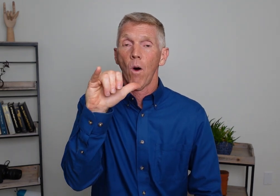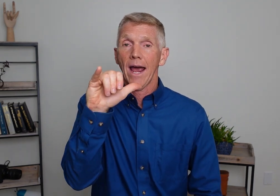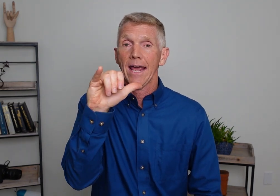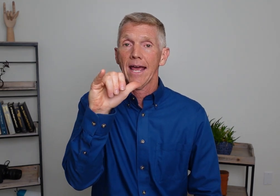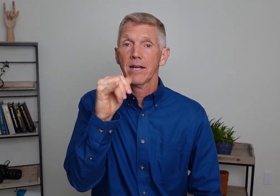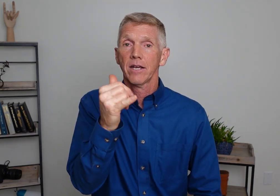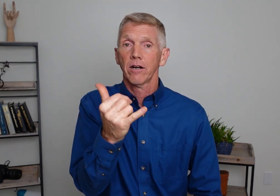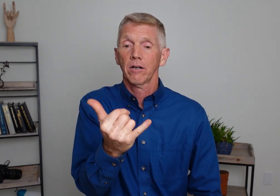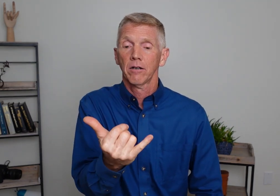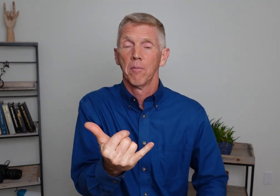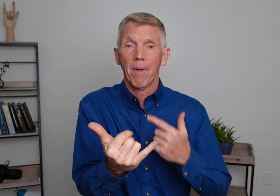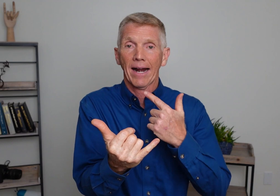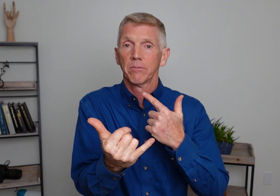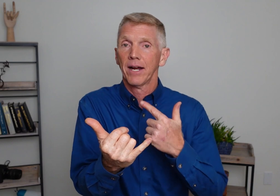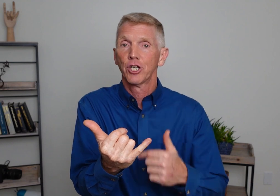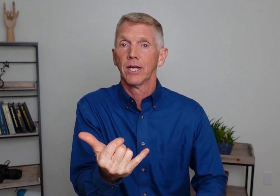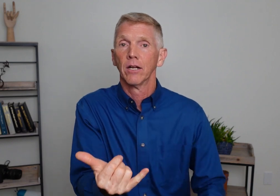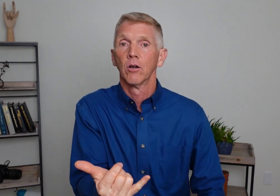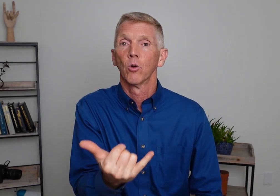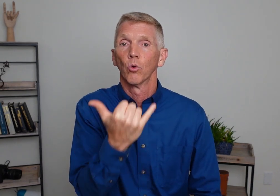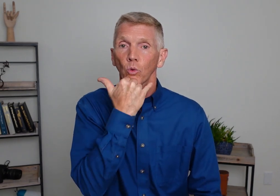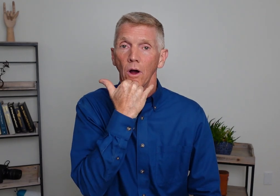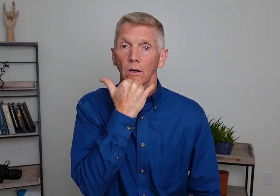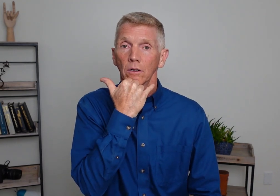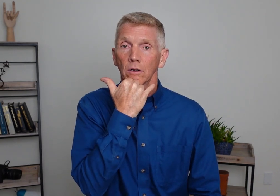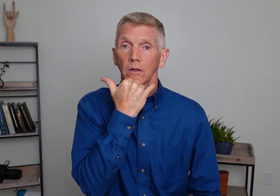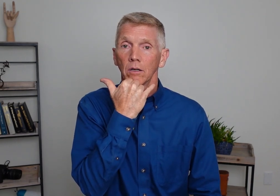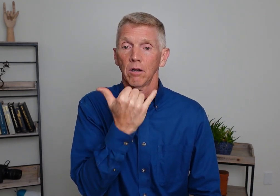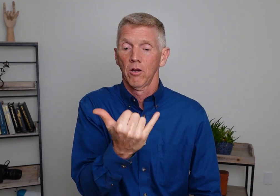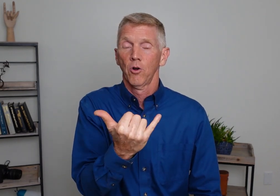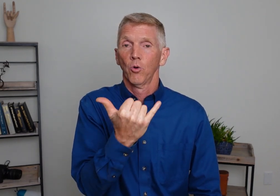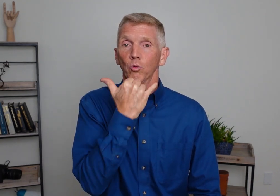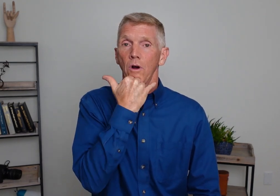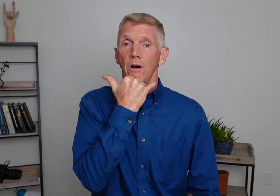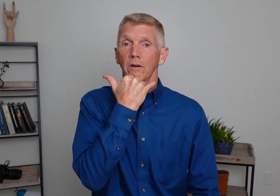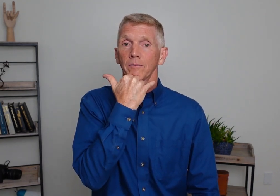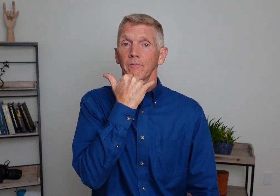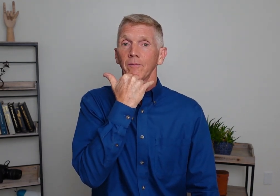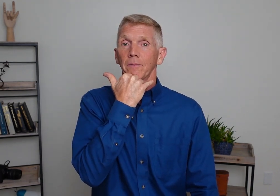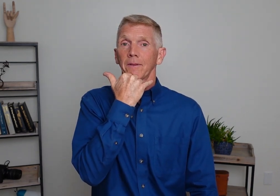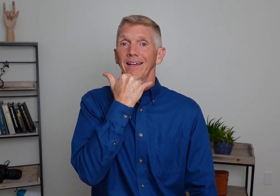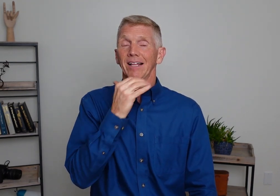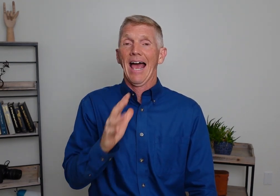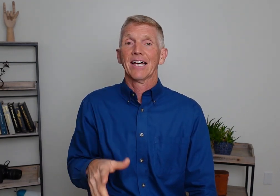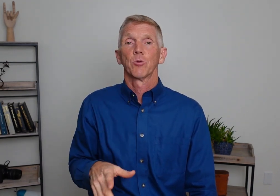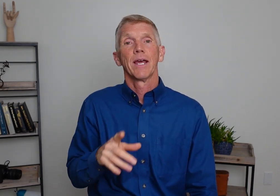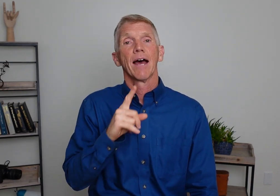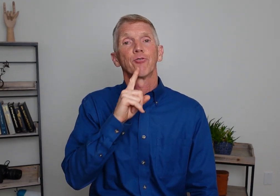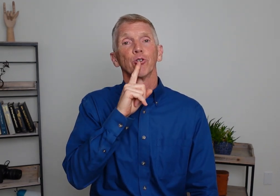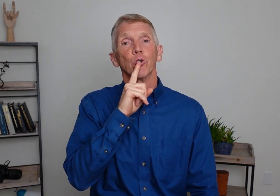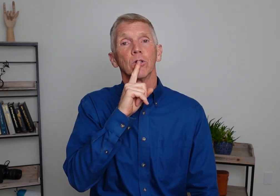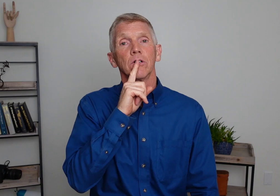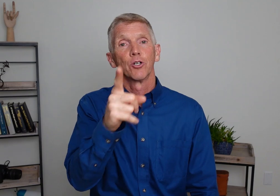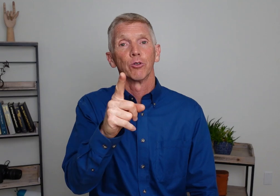Y hand here. Back to my chin. Wrong. Wrong. And last, we have true. True.